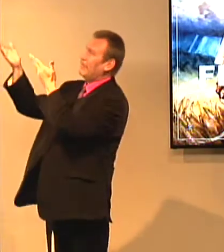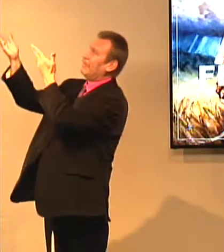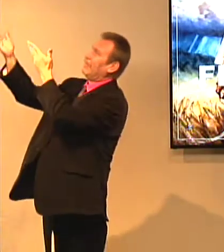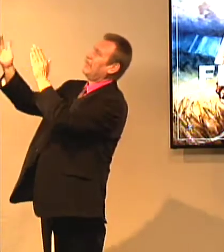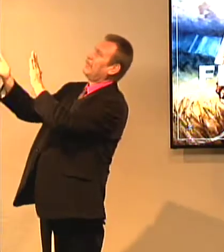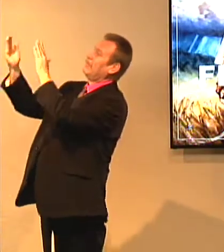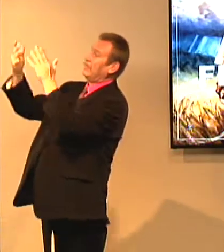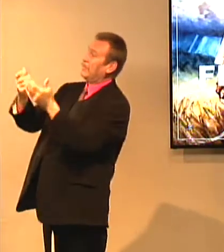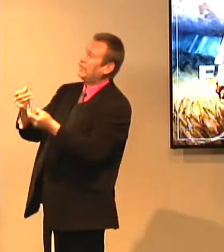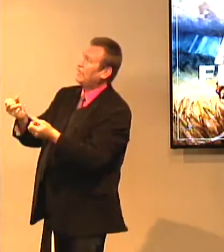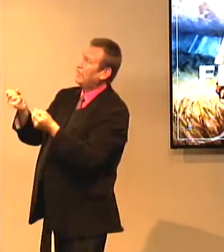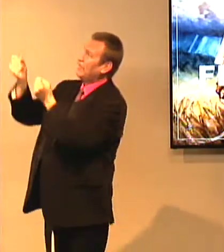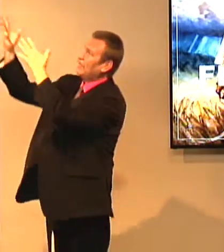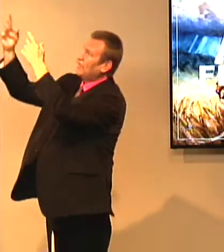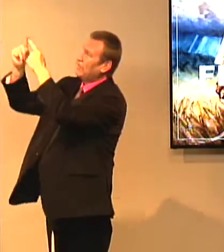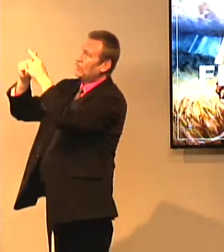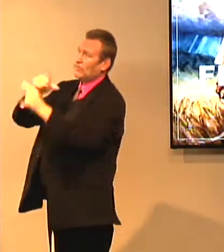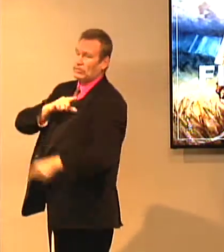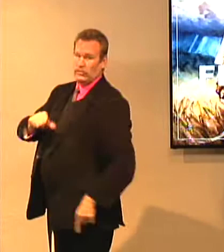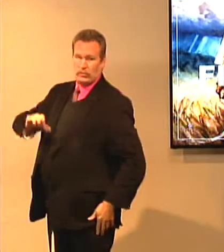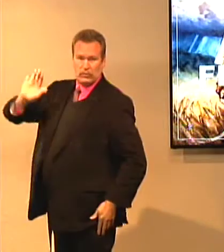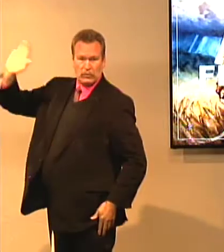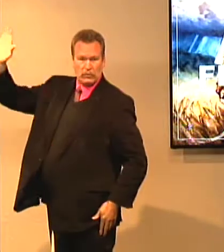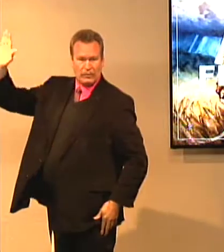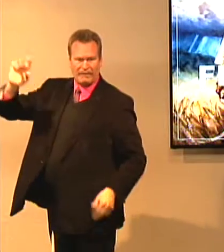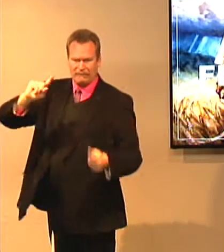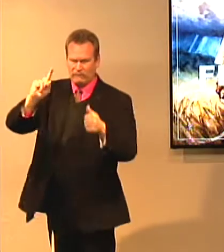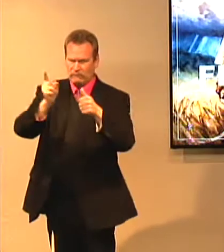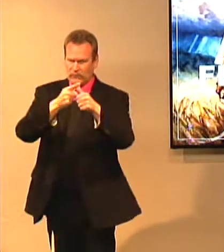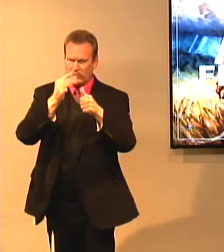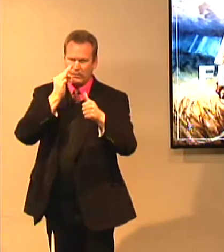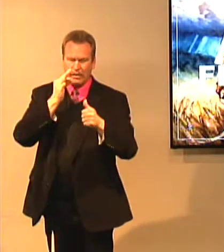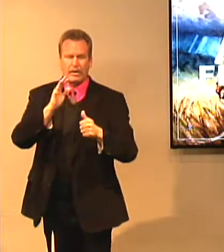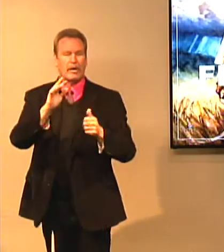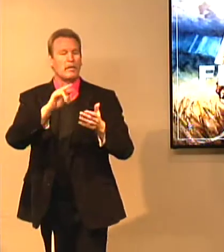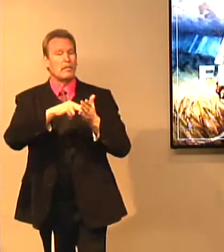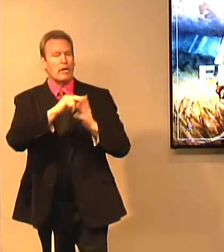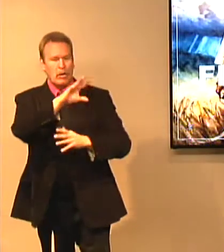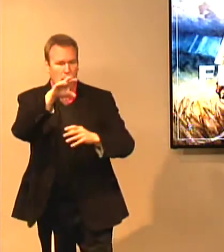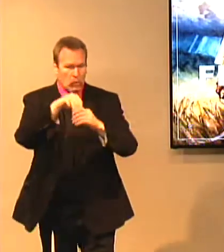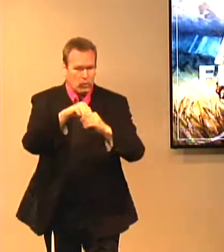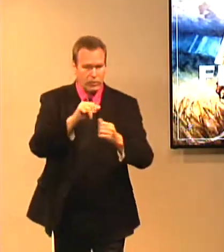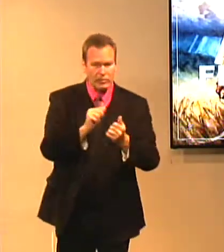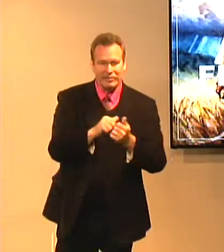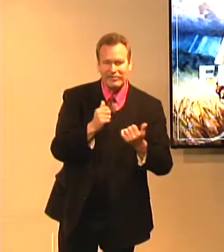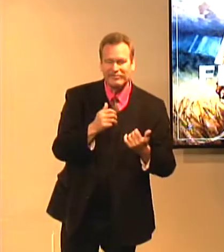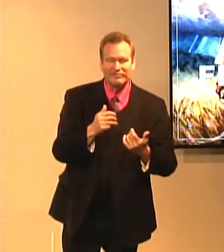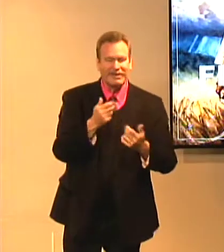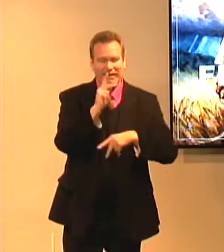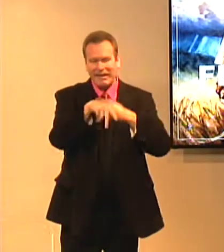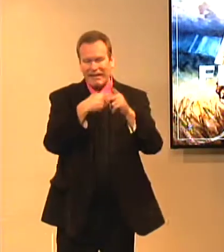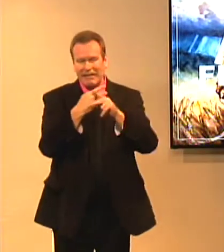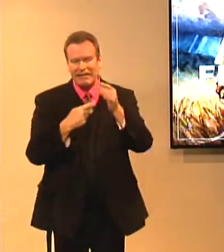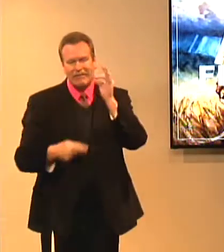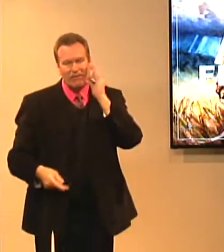They would bring it to the temple or the tabernacle. And they would sacrifice it to the Lord. And that was the first fruits, the feast of the first fruits.